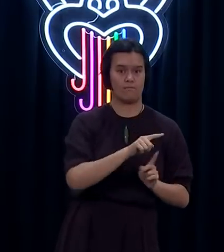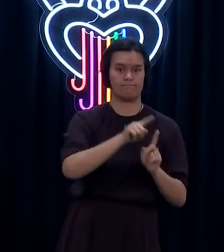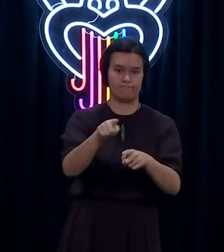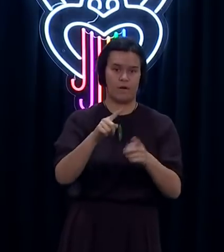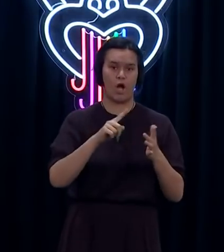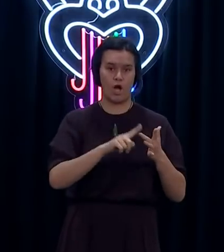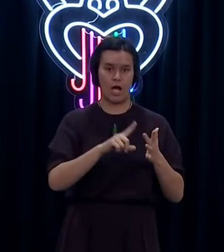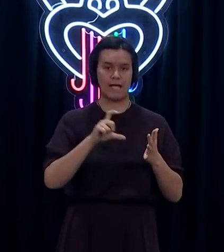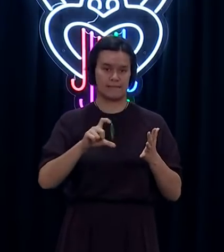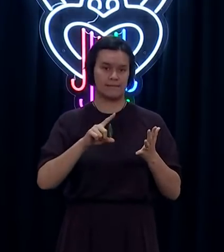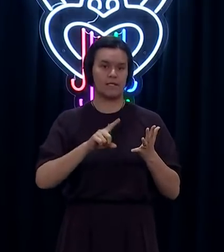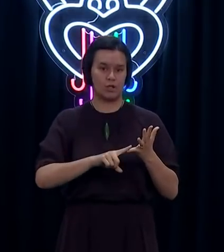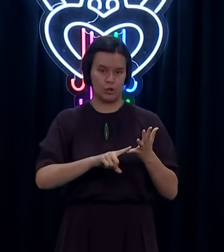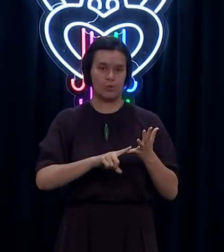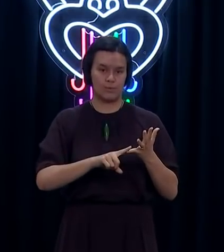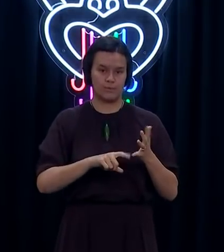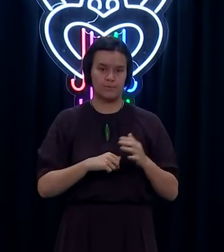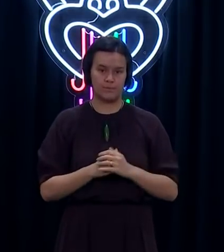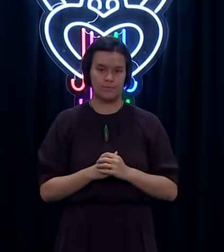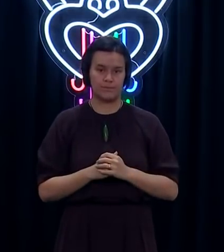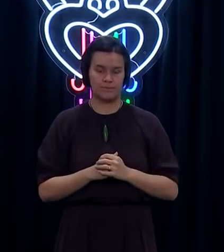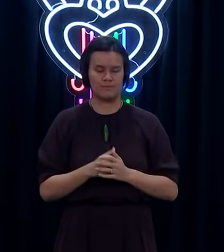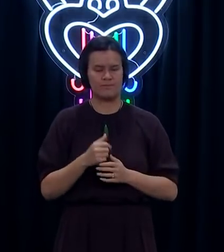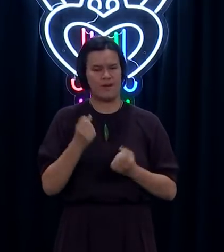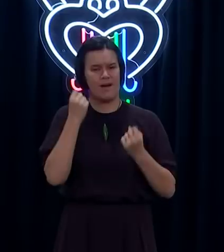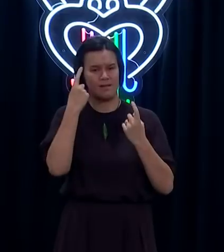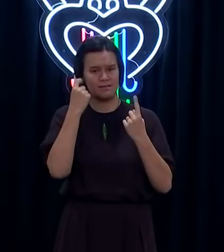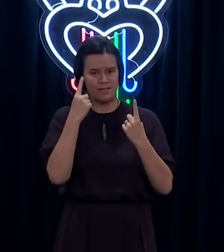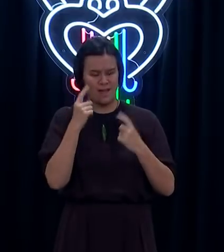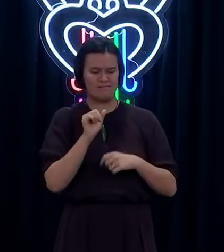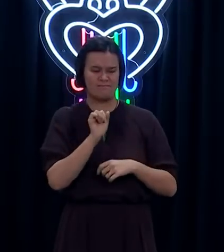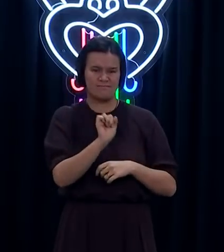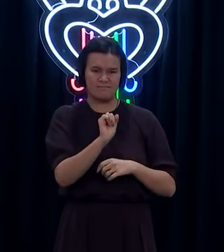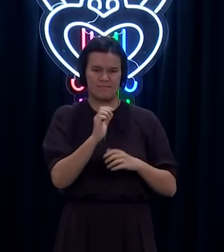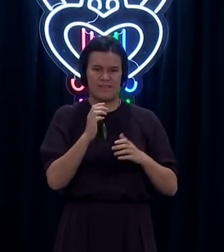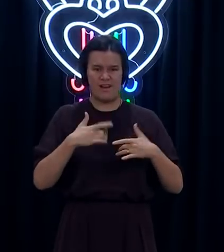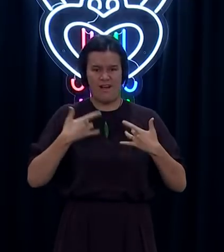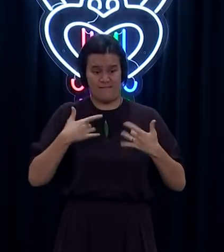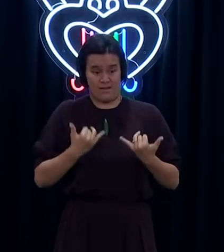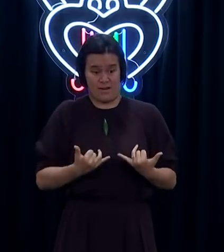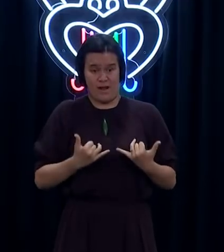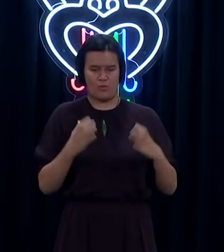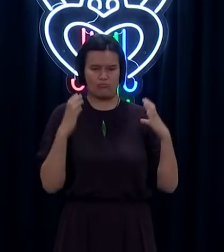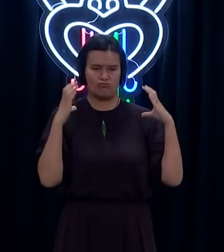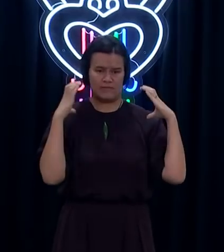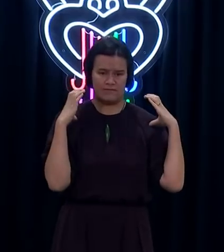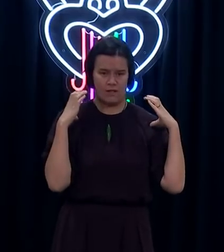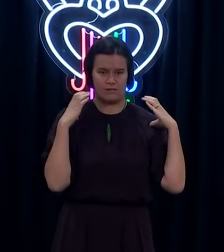We do know that this is a stressful time for them and their fanai, and our thoughts are with them.